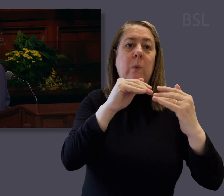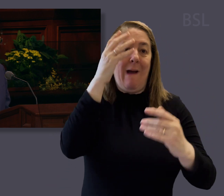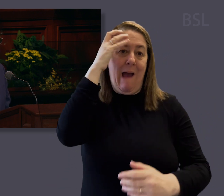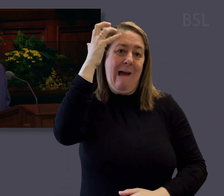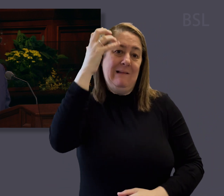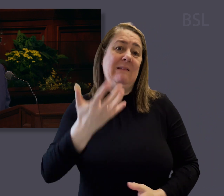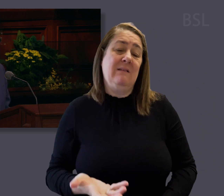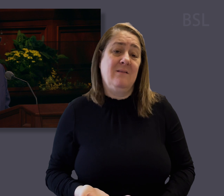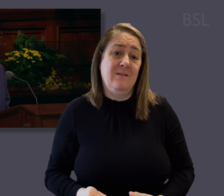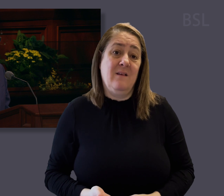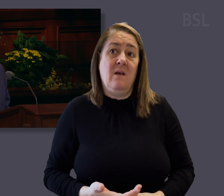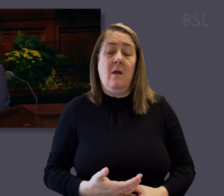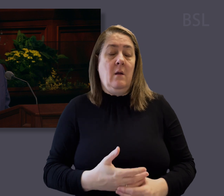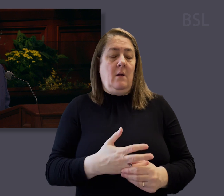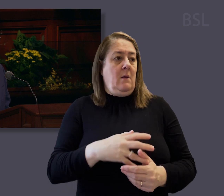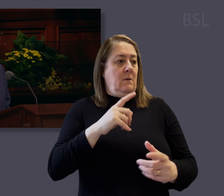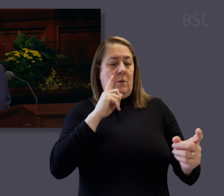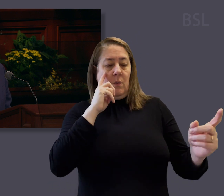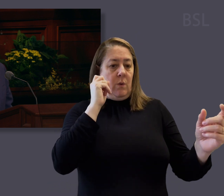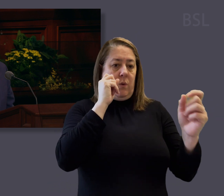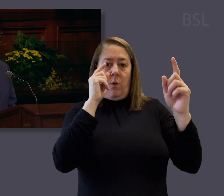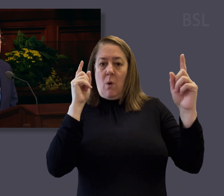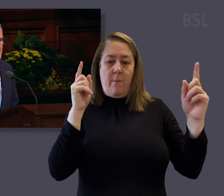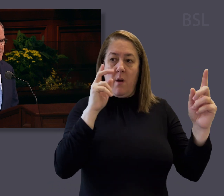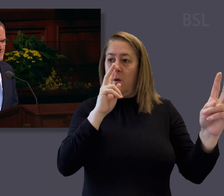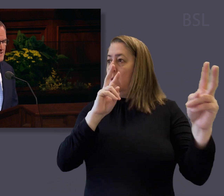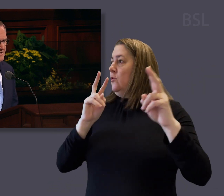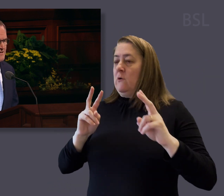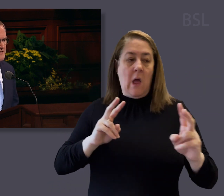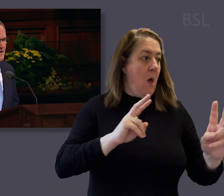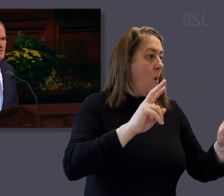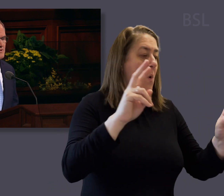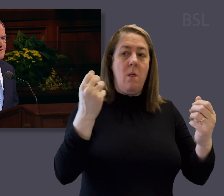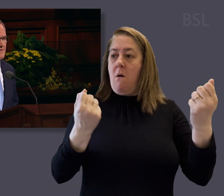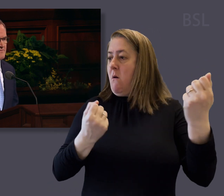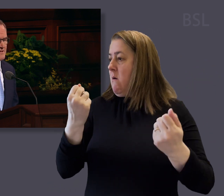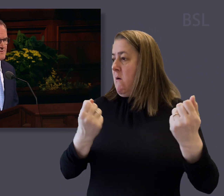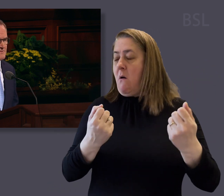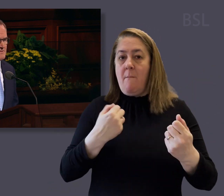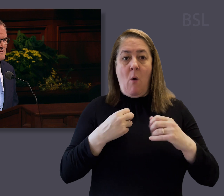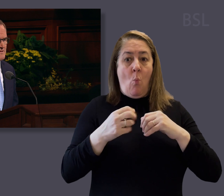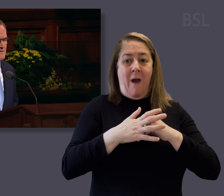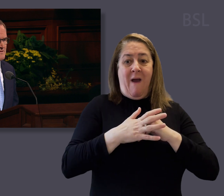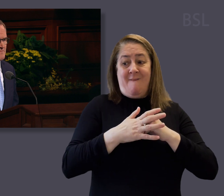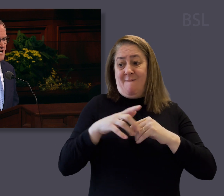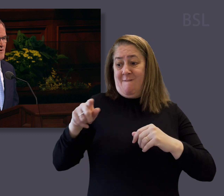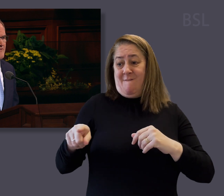car accident. After some moments of recovery, I looked around the vehicle. My wife,